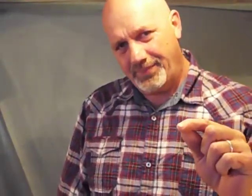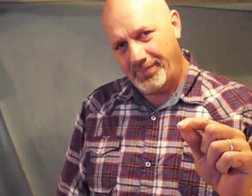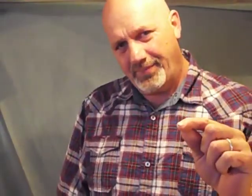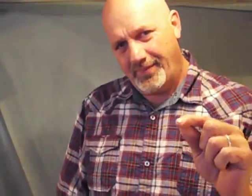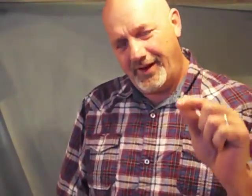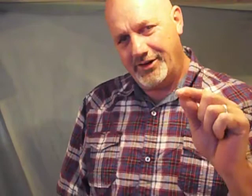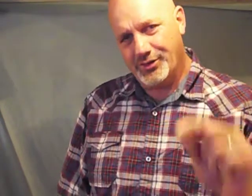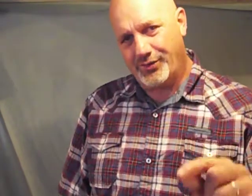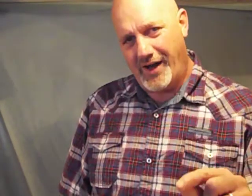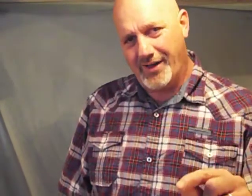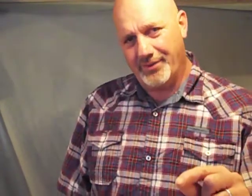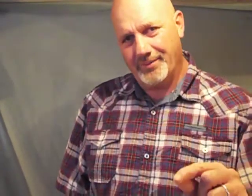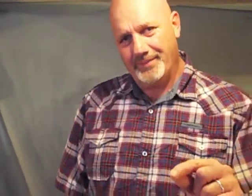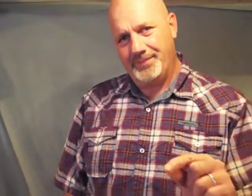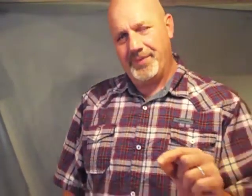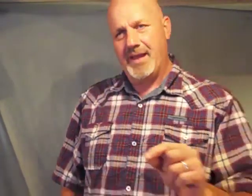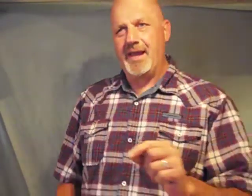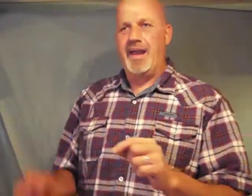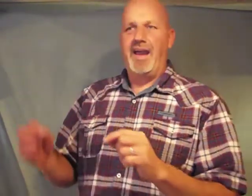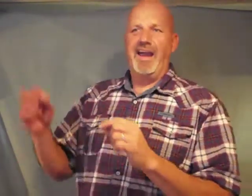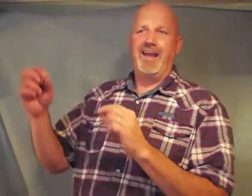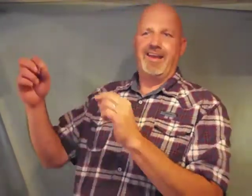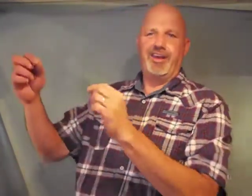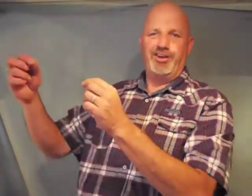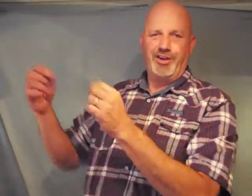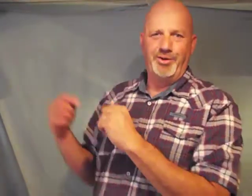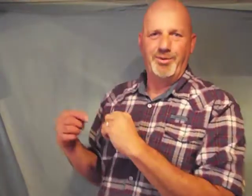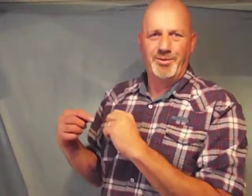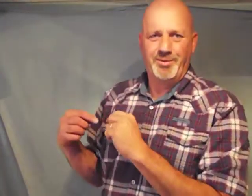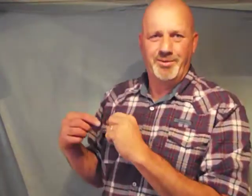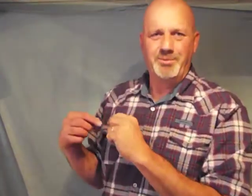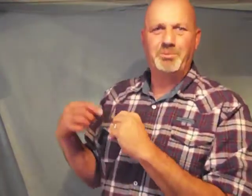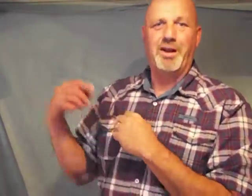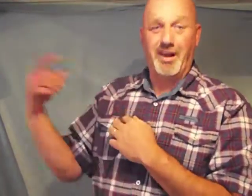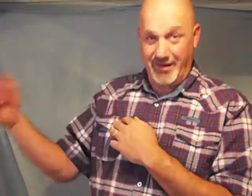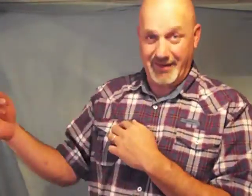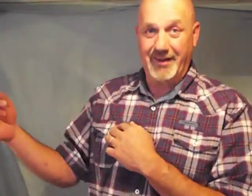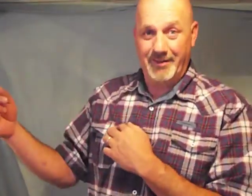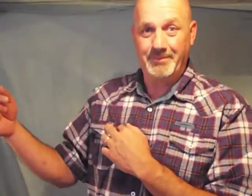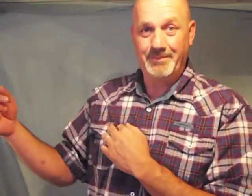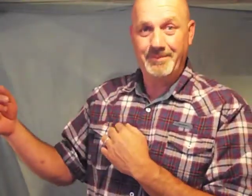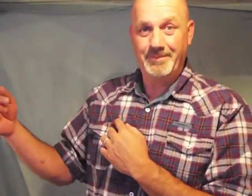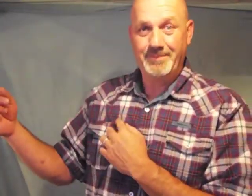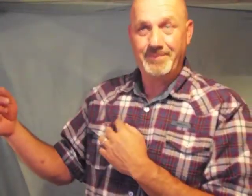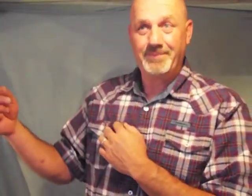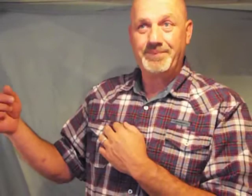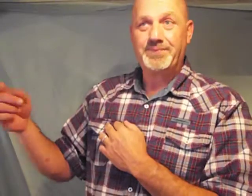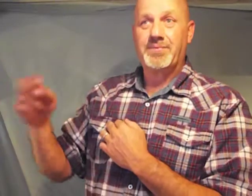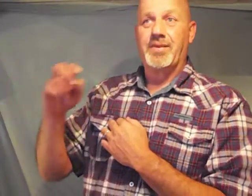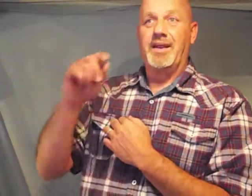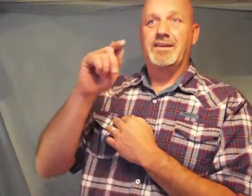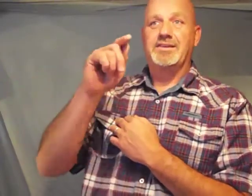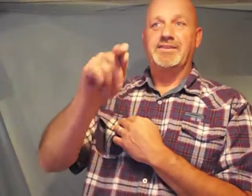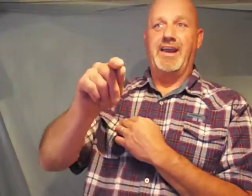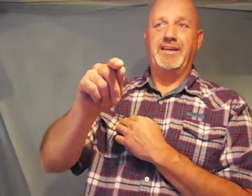is your father and that you belong to him Satan